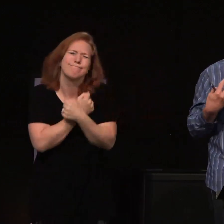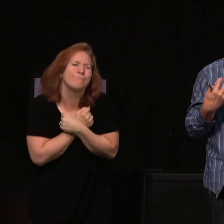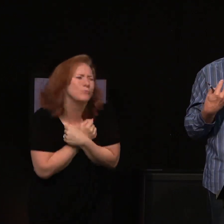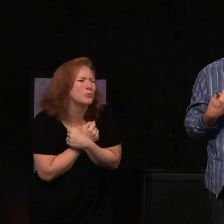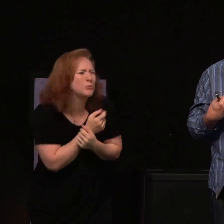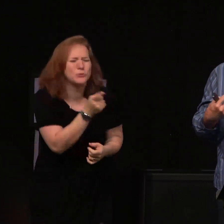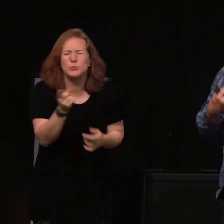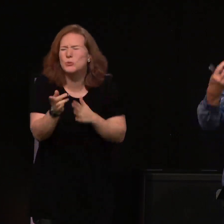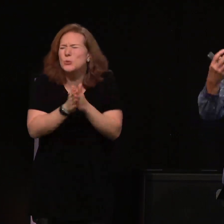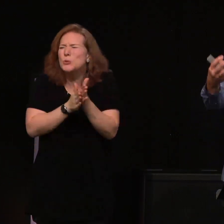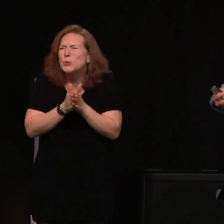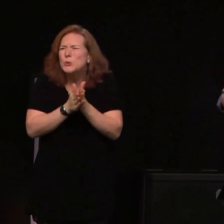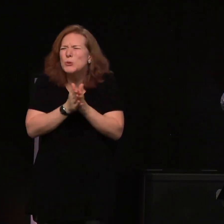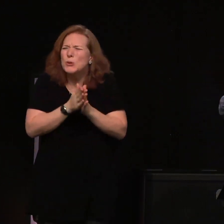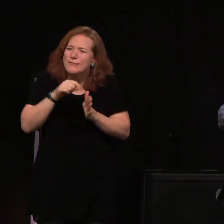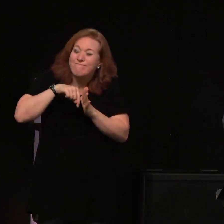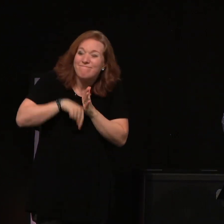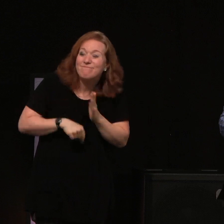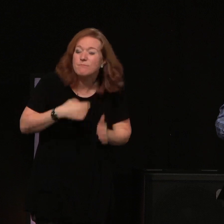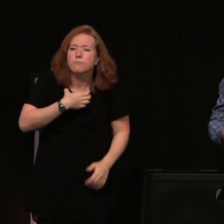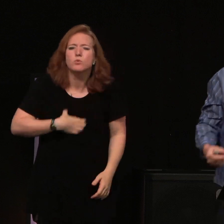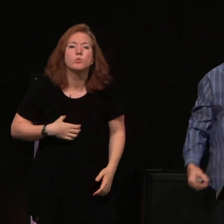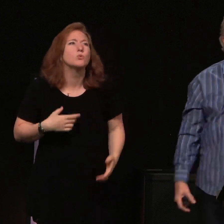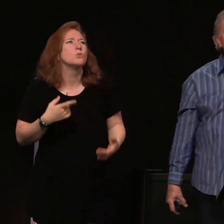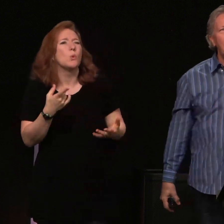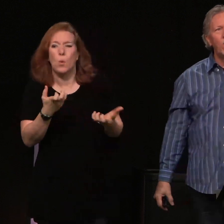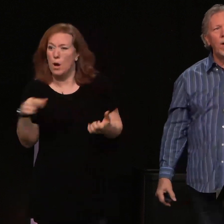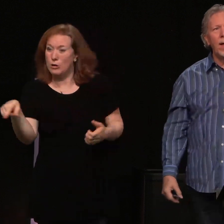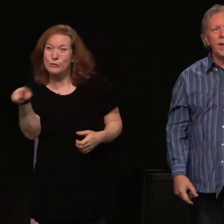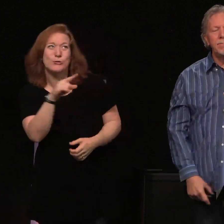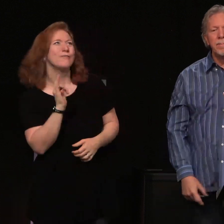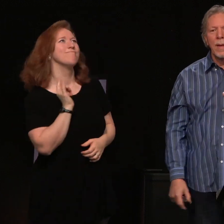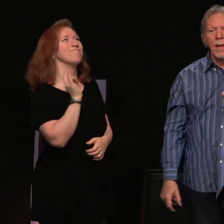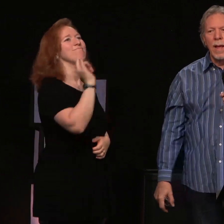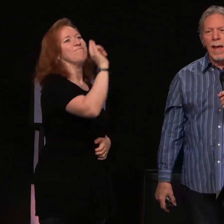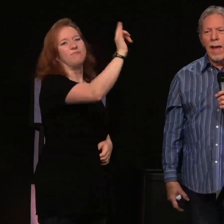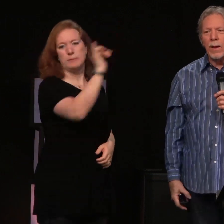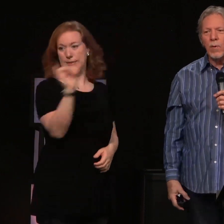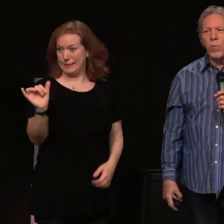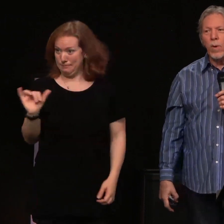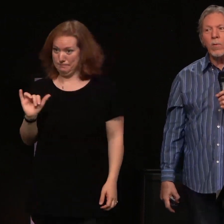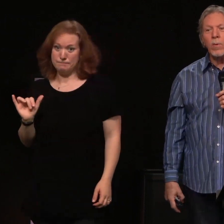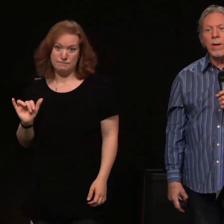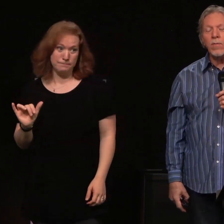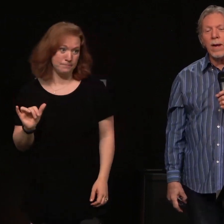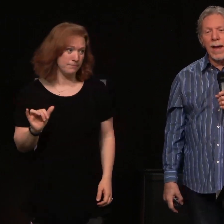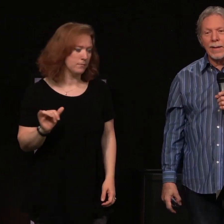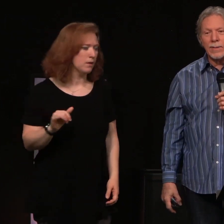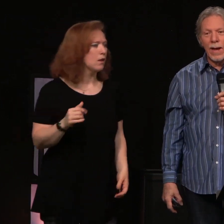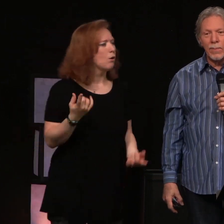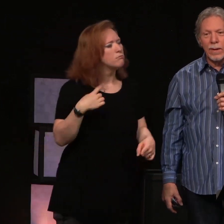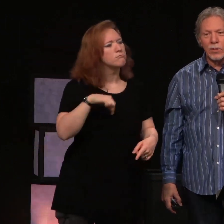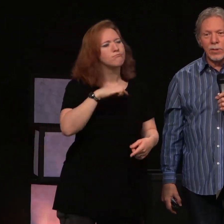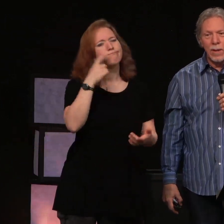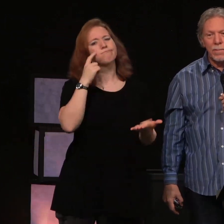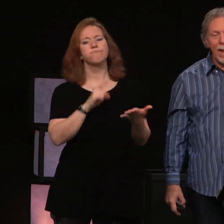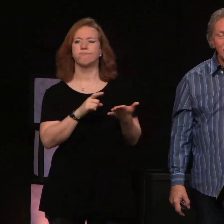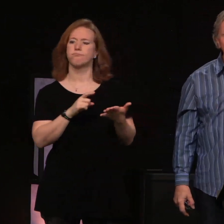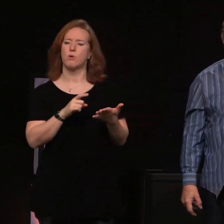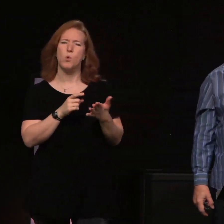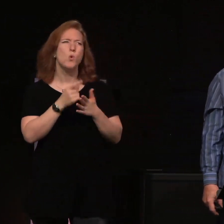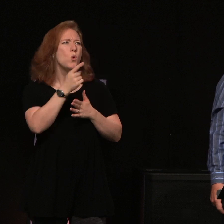longing, his deep desires for you to love him that same way. And when we realize how much